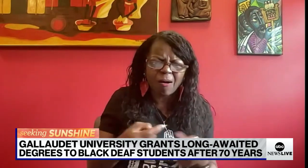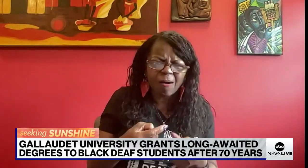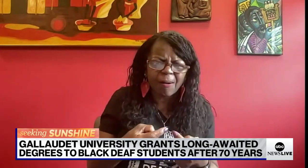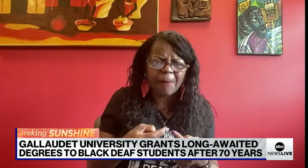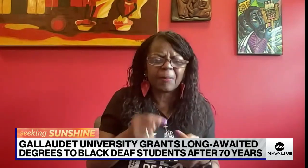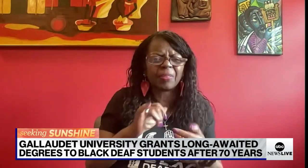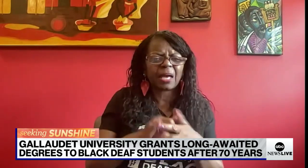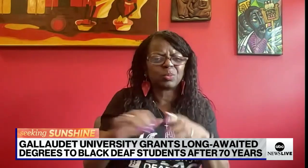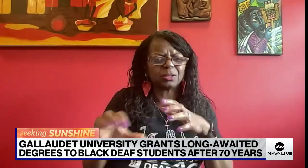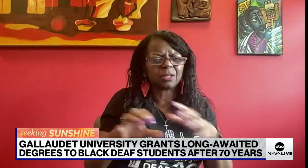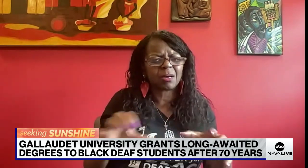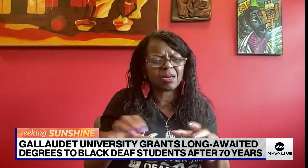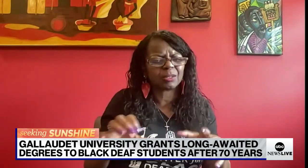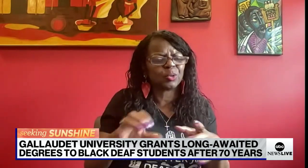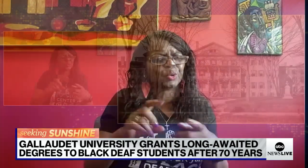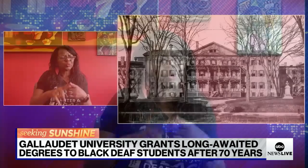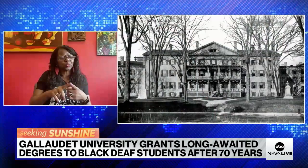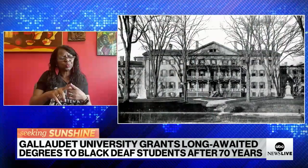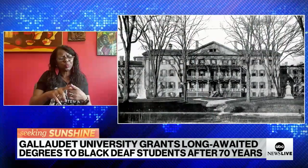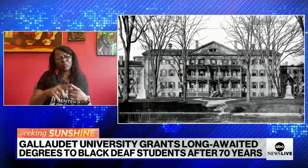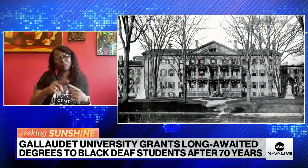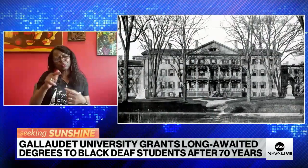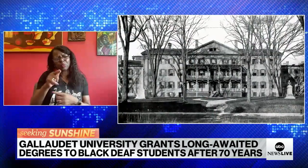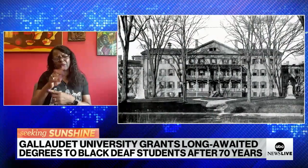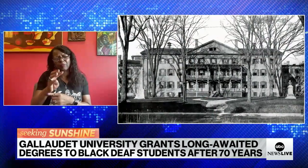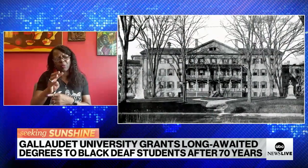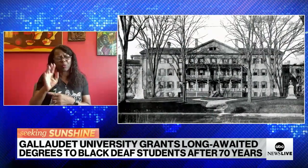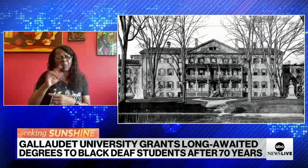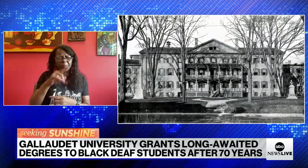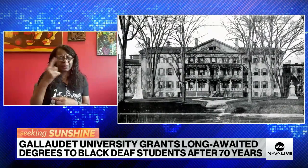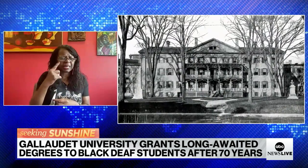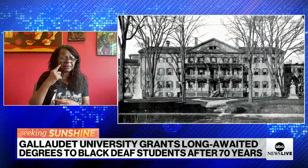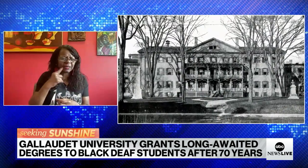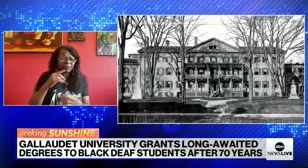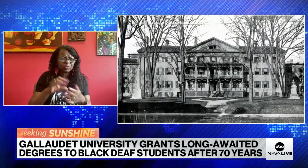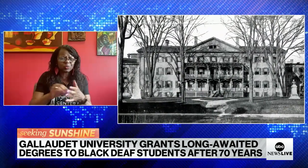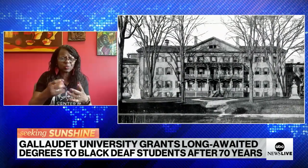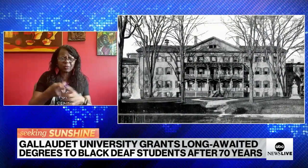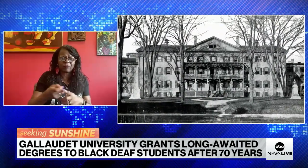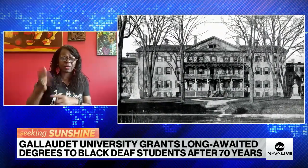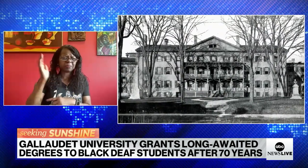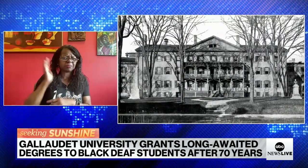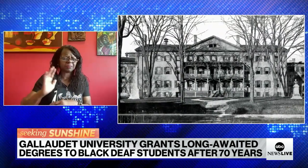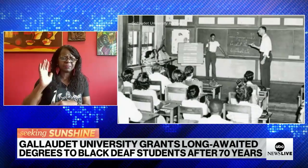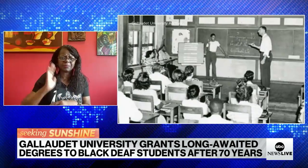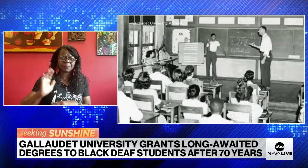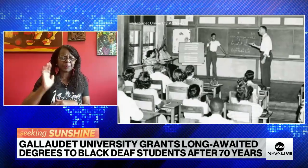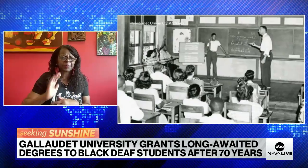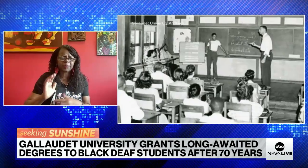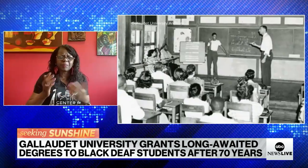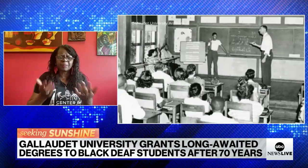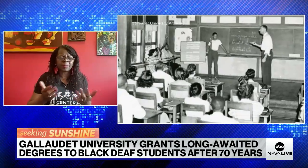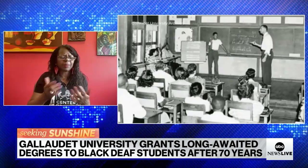that have taken place, the harm that has been done to those 24 Black Deaf children from